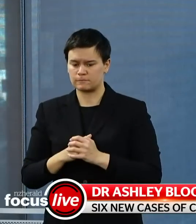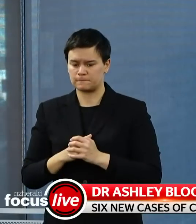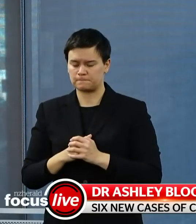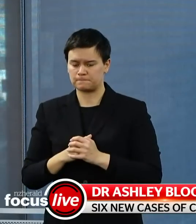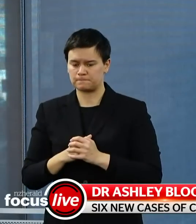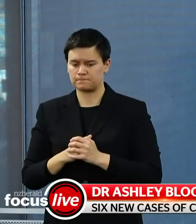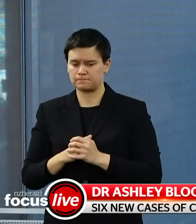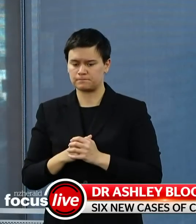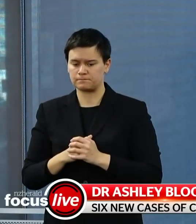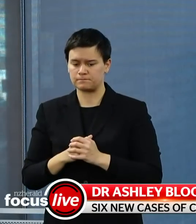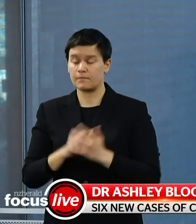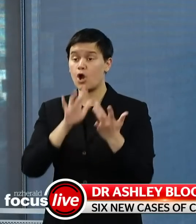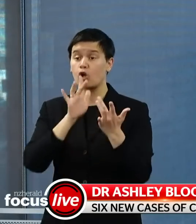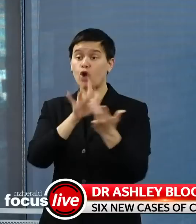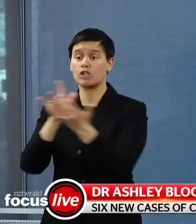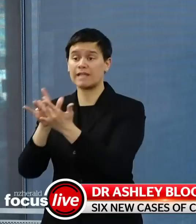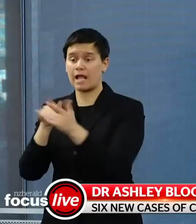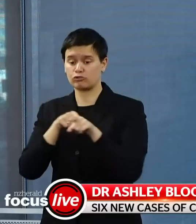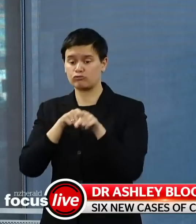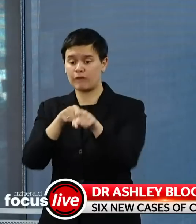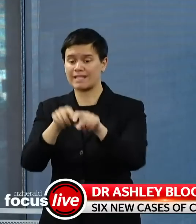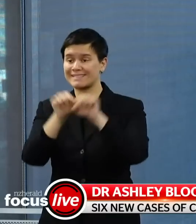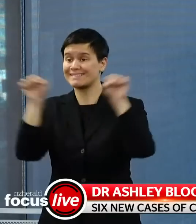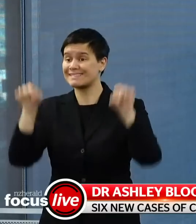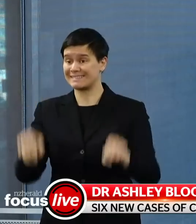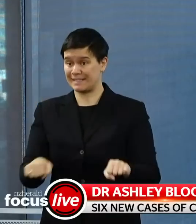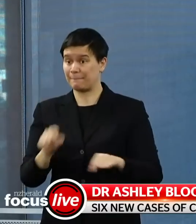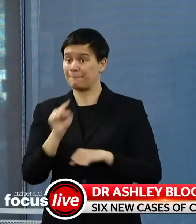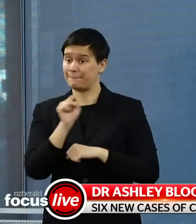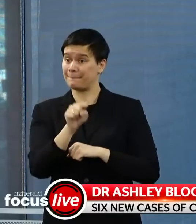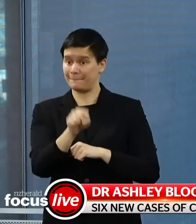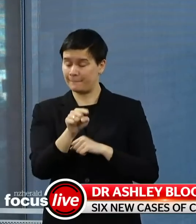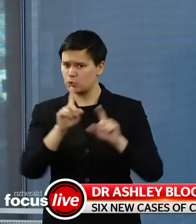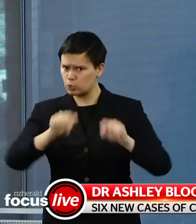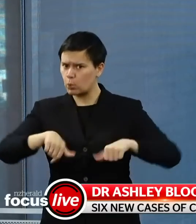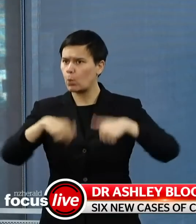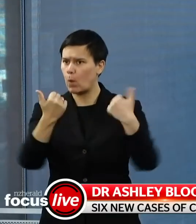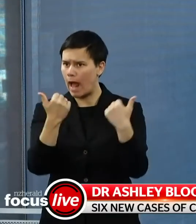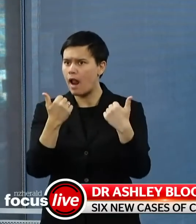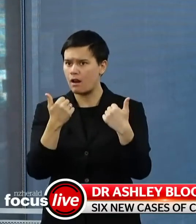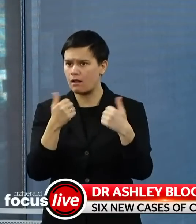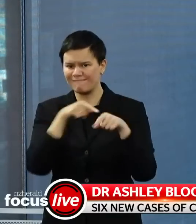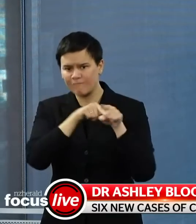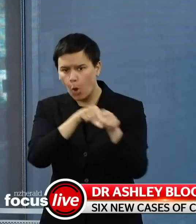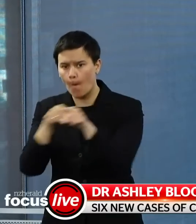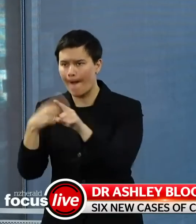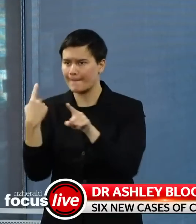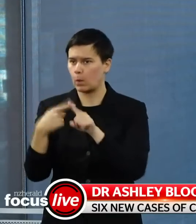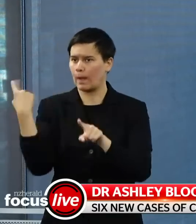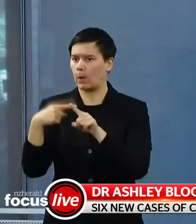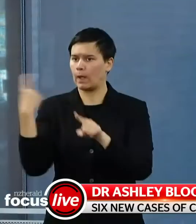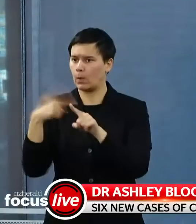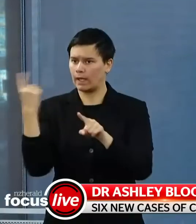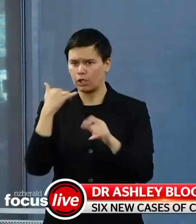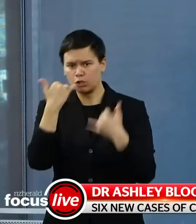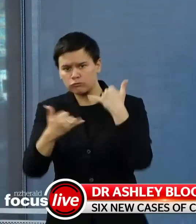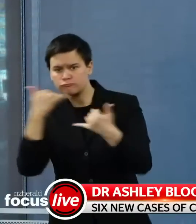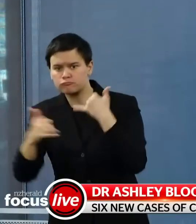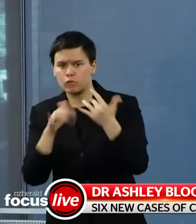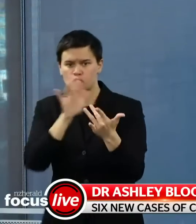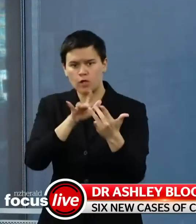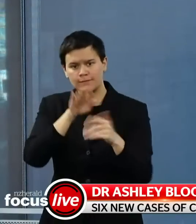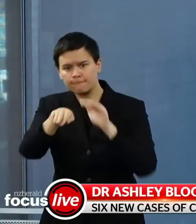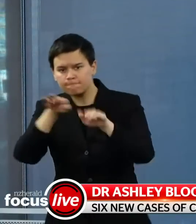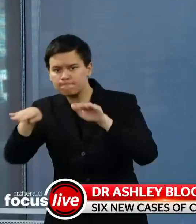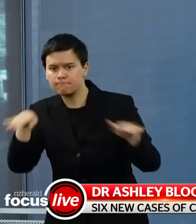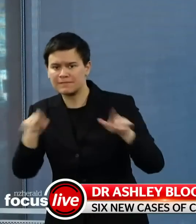Our contact tracing system as I've alluded to earlier on is performing very well and it has shown us the importance of having a good